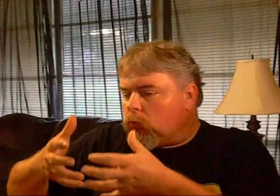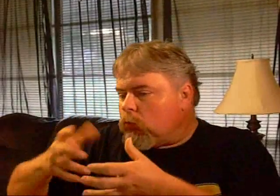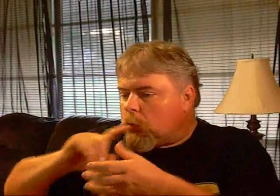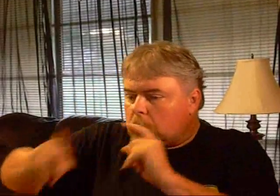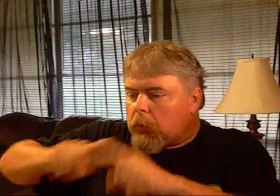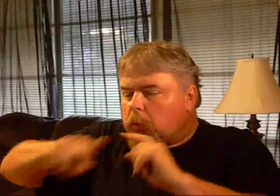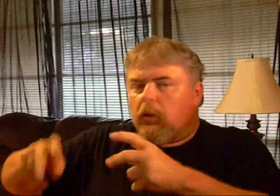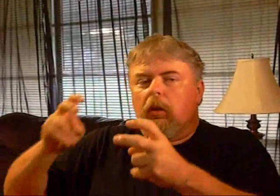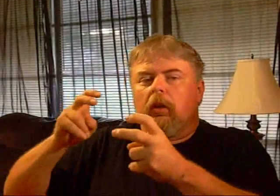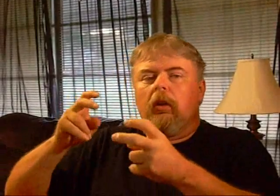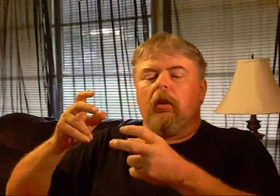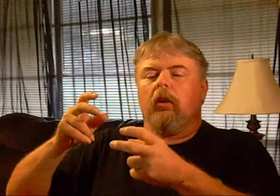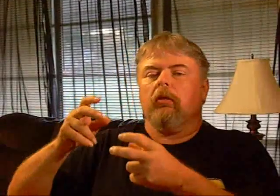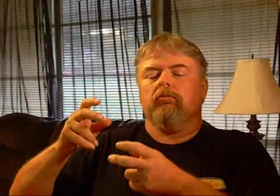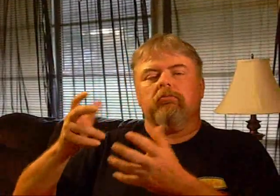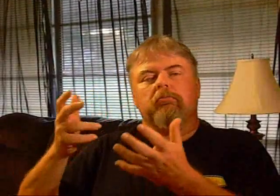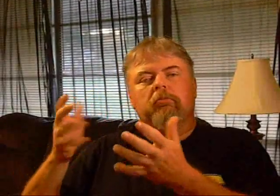You need